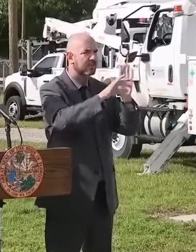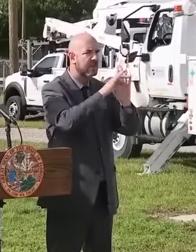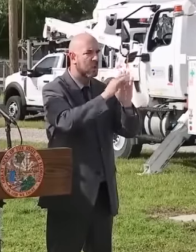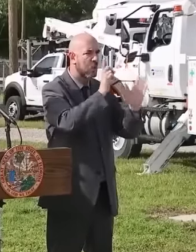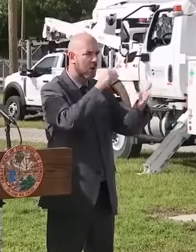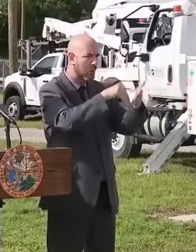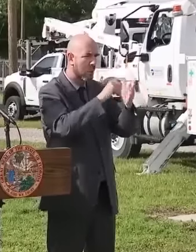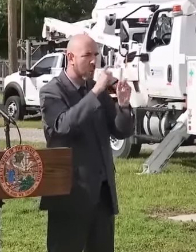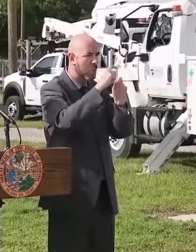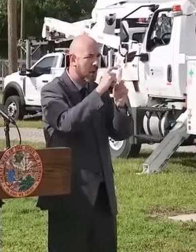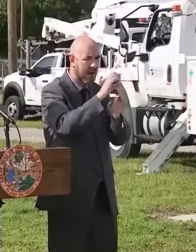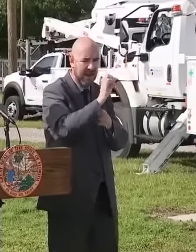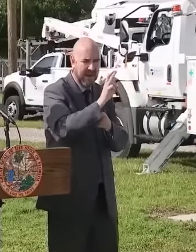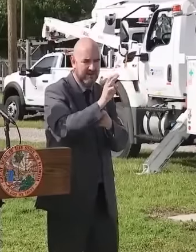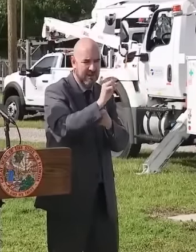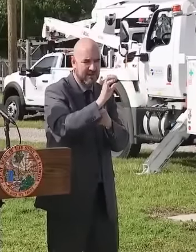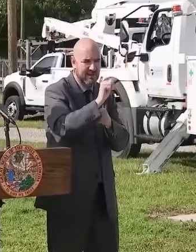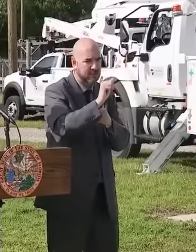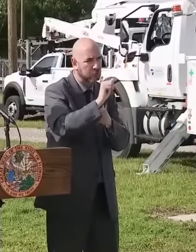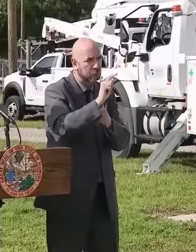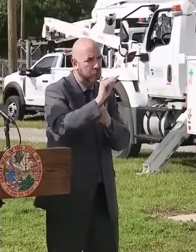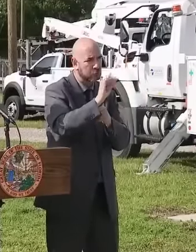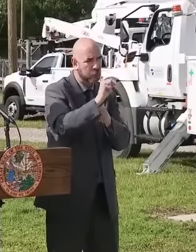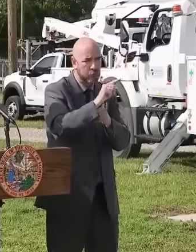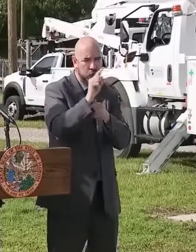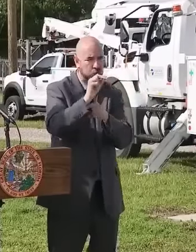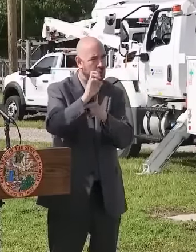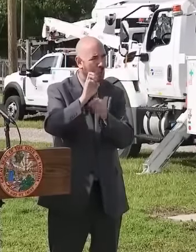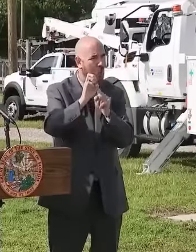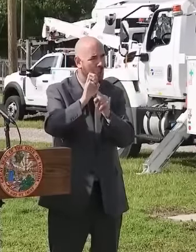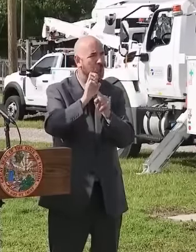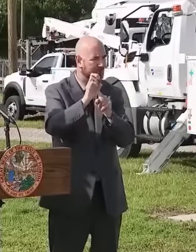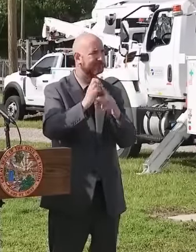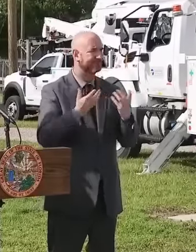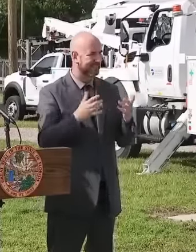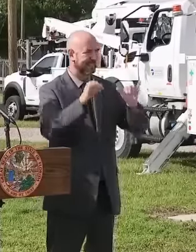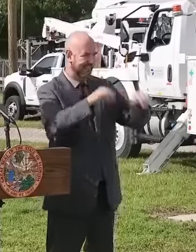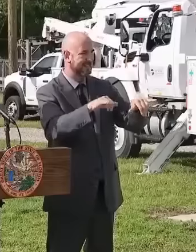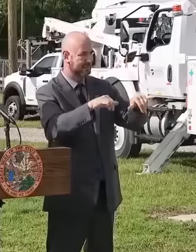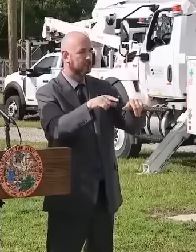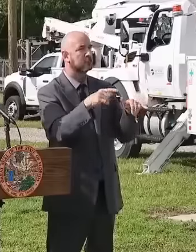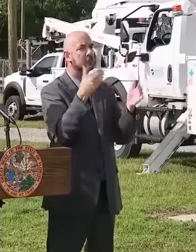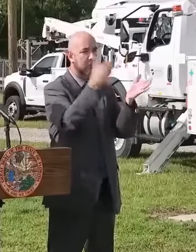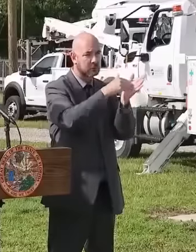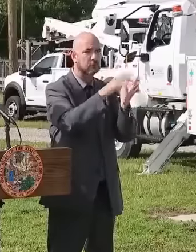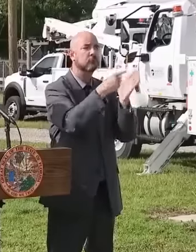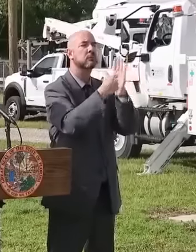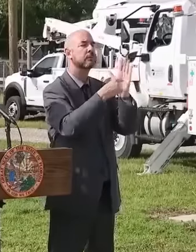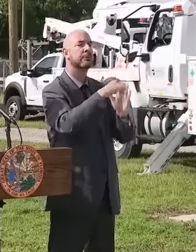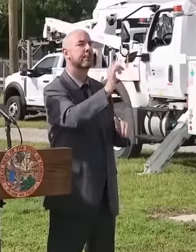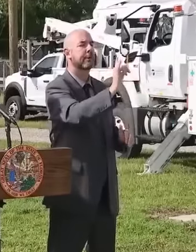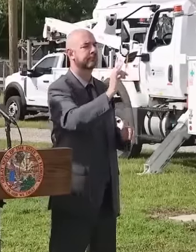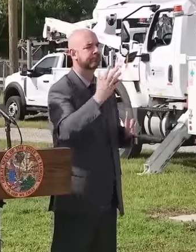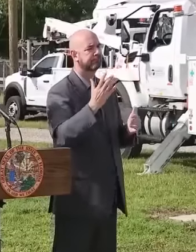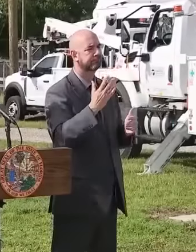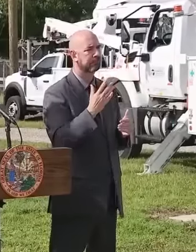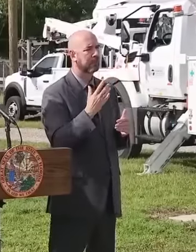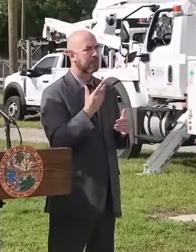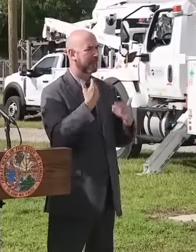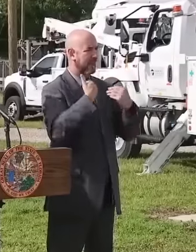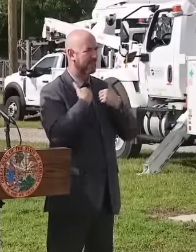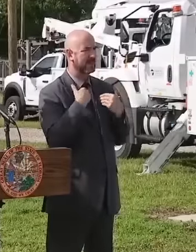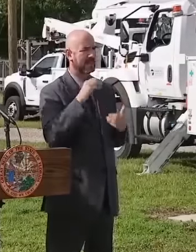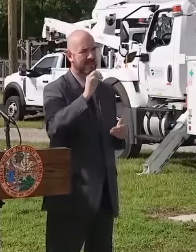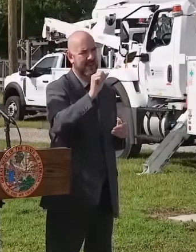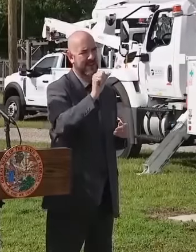Do not look at the flood zone in a letter. Again, another example, there is an A-E flood zone